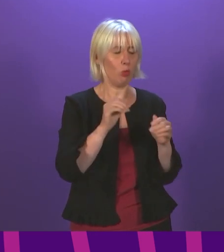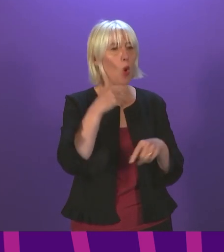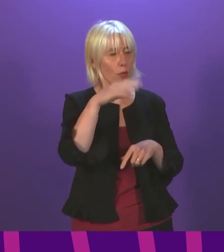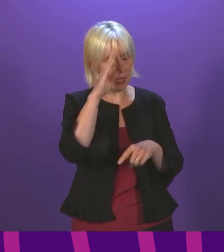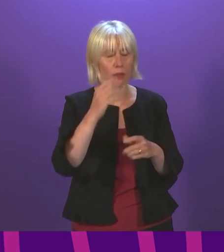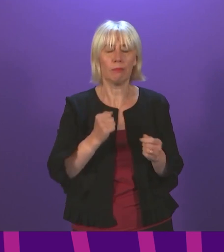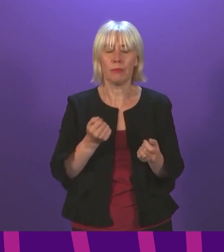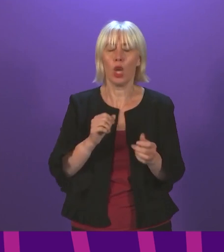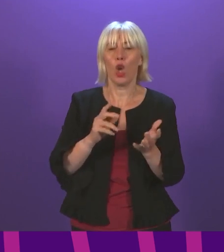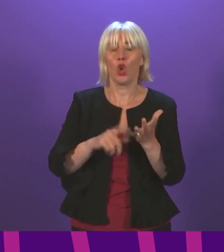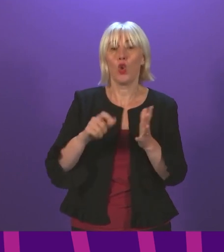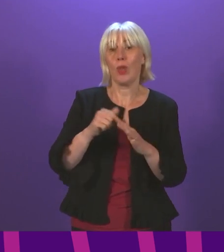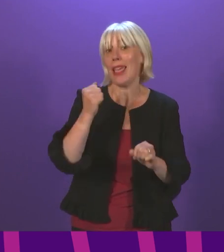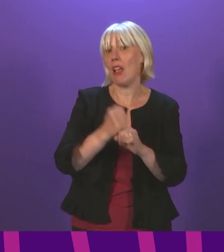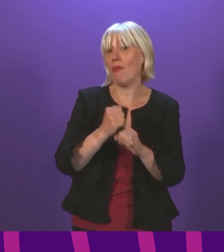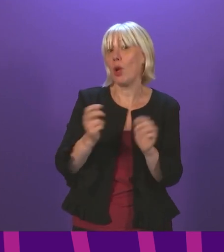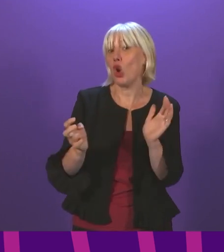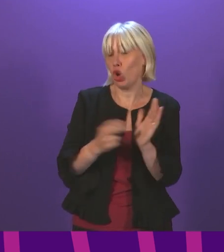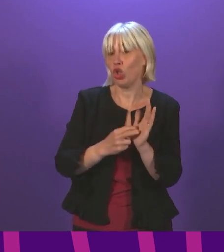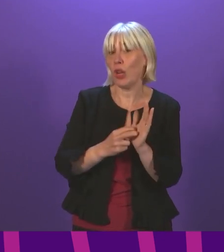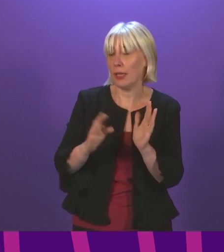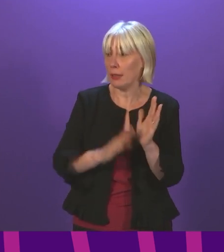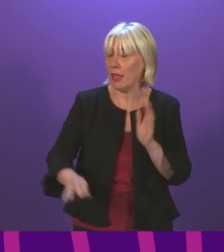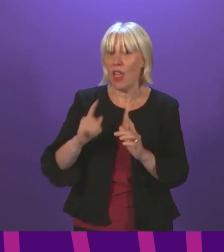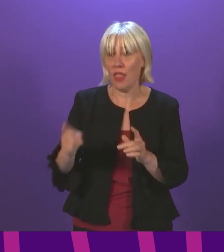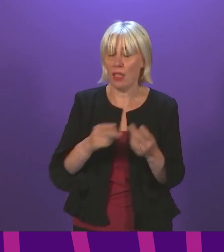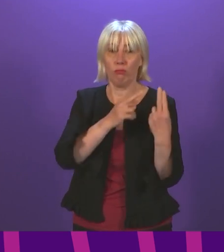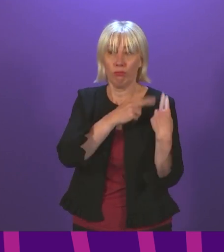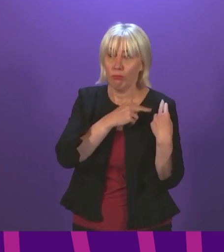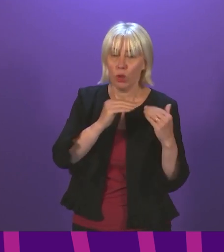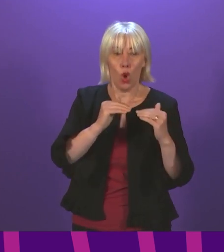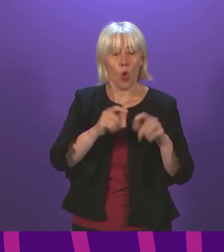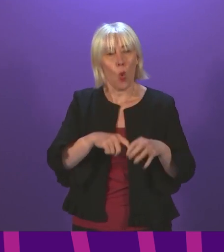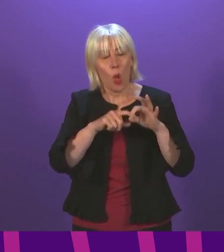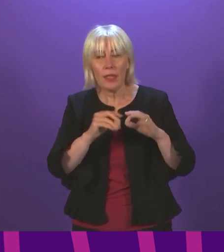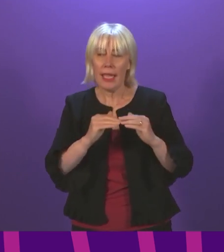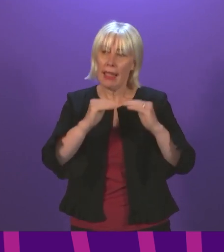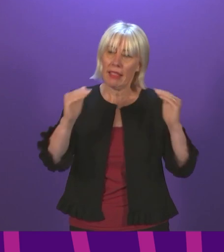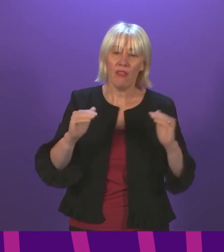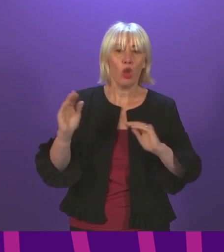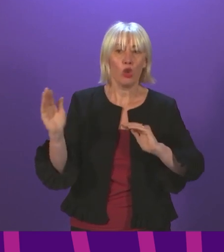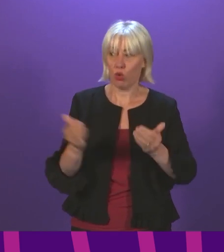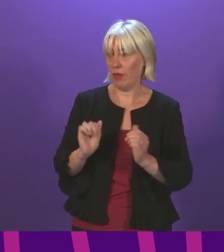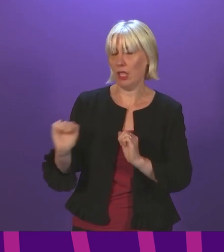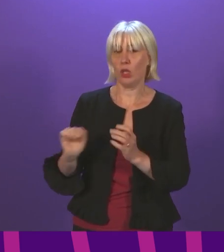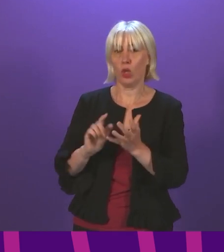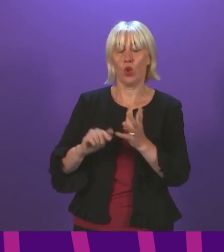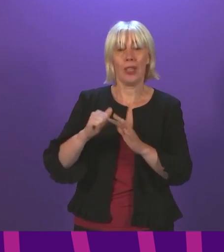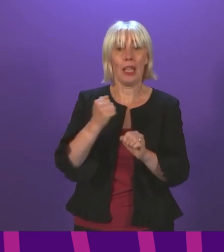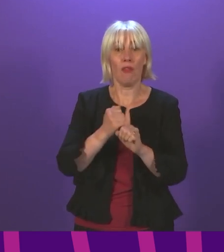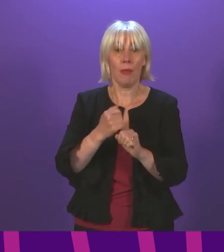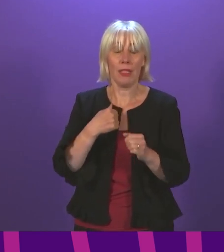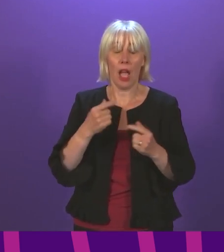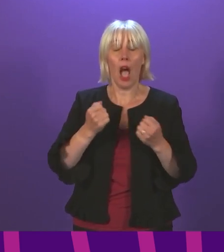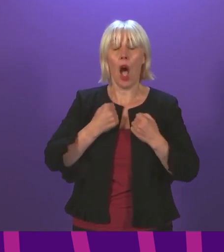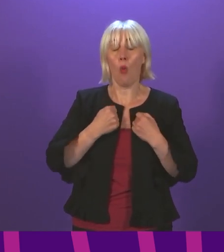under a UK Government contract, which places the responsibility for setting the quality and levels of service on the UK Government. The Scottish Government's